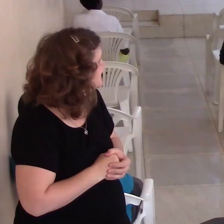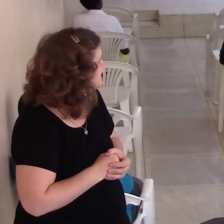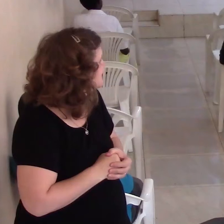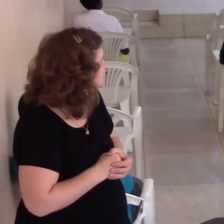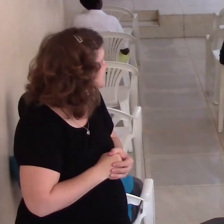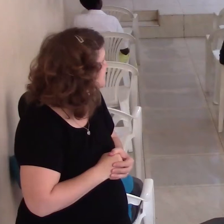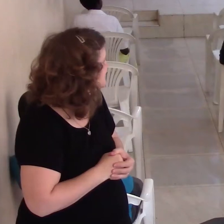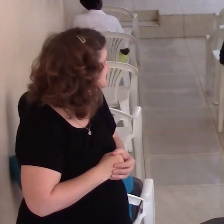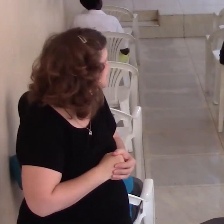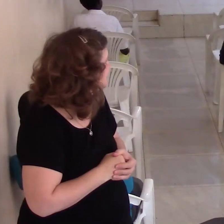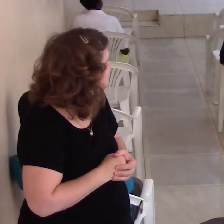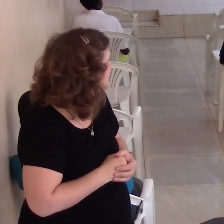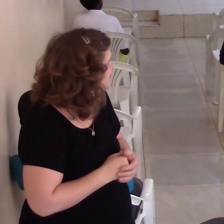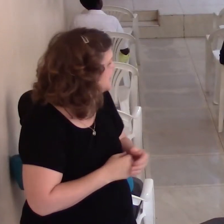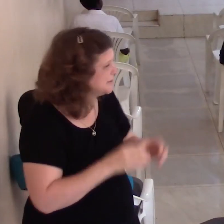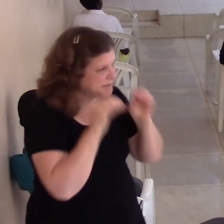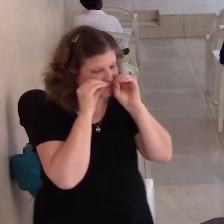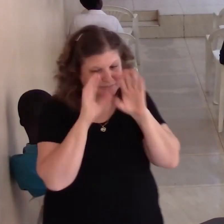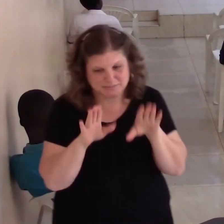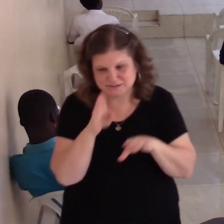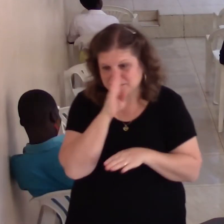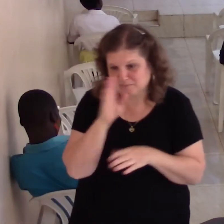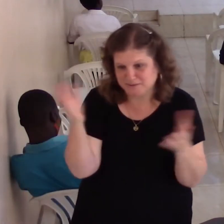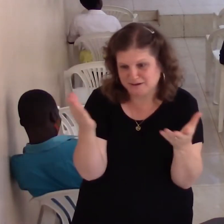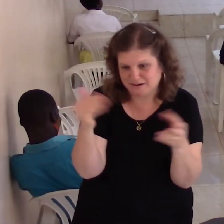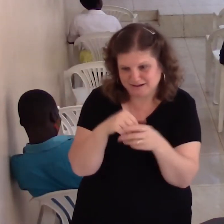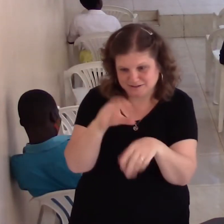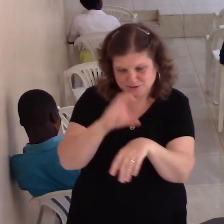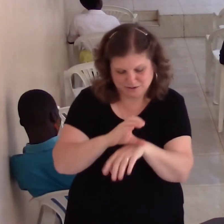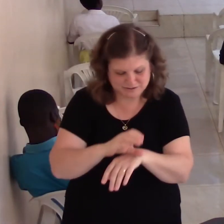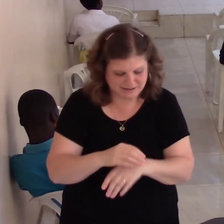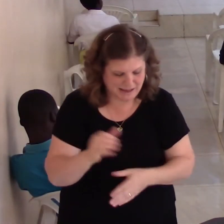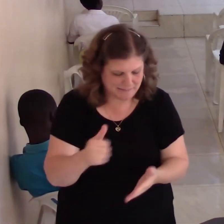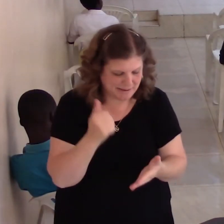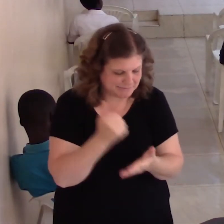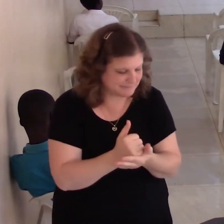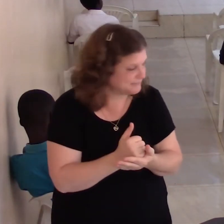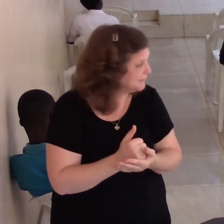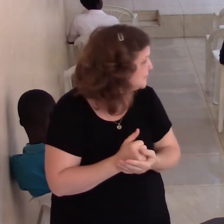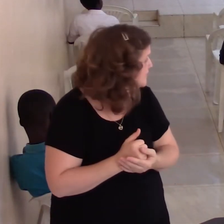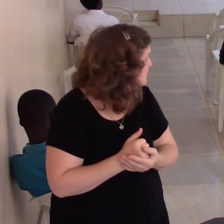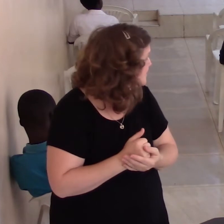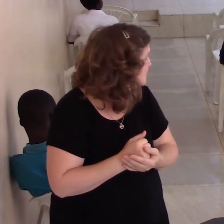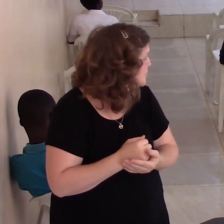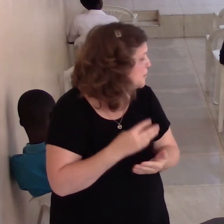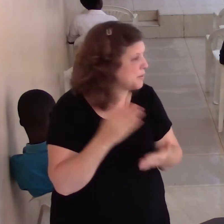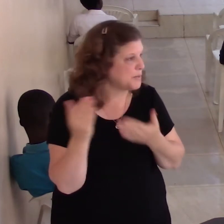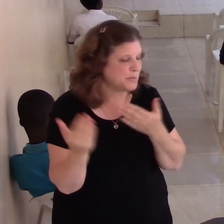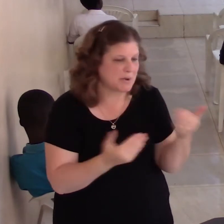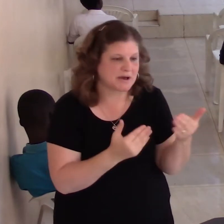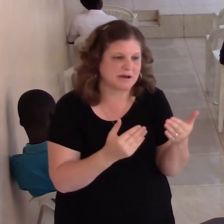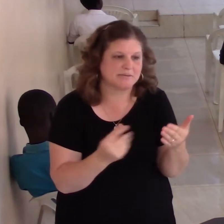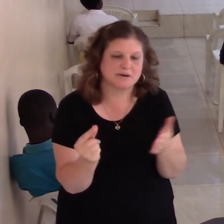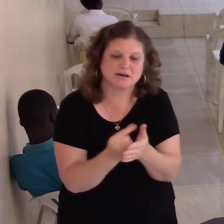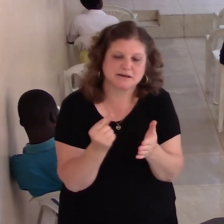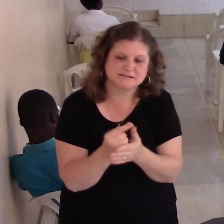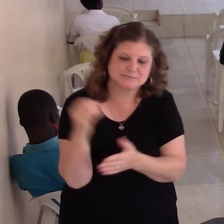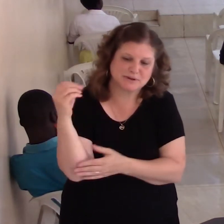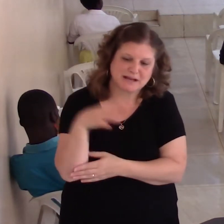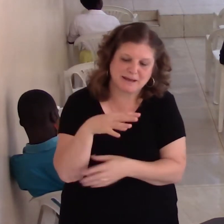All right, so blessed to be back in church, Amen. And we're welcome all of you to Gospel Life Baptist Church. It's